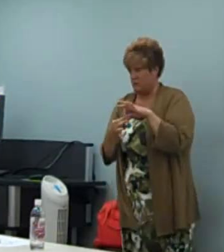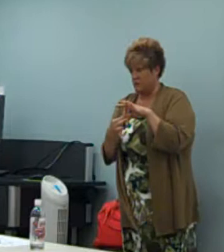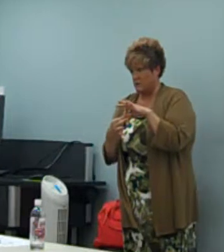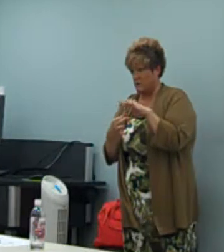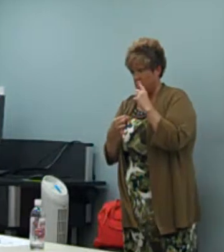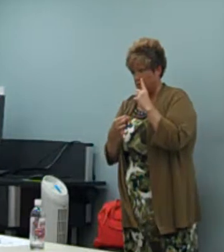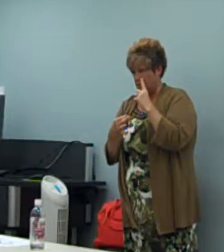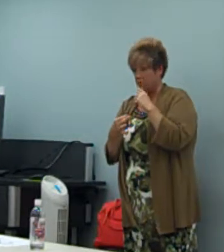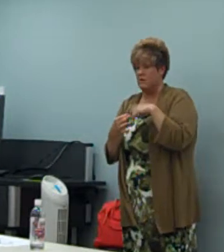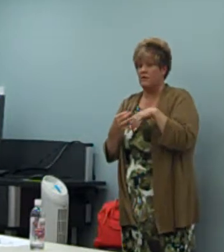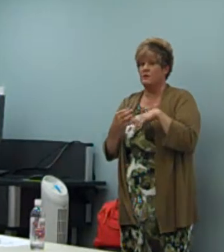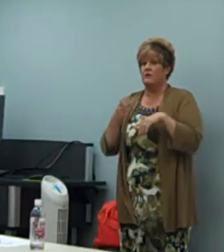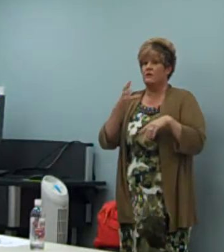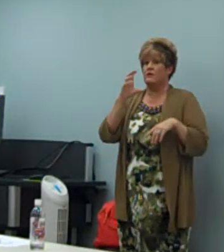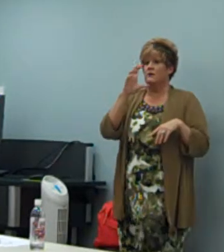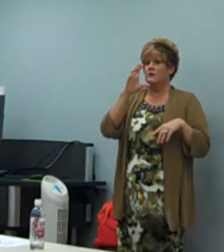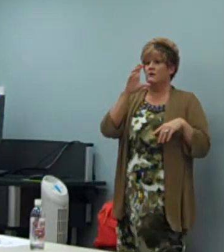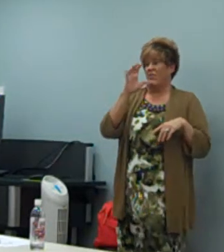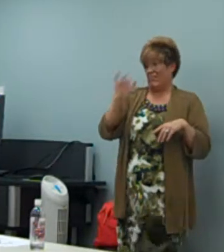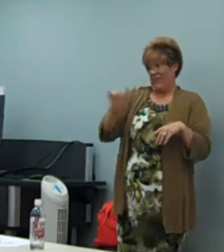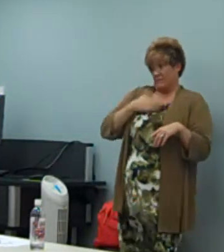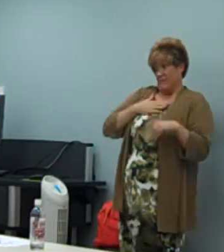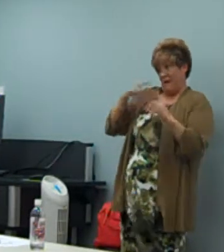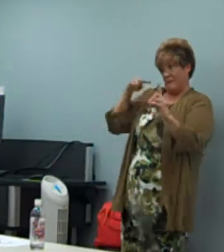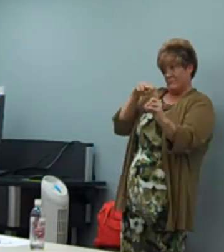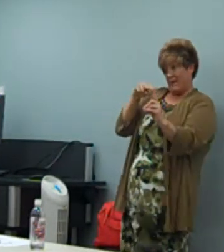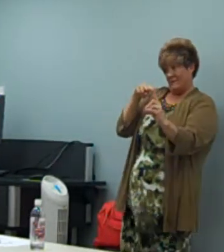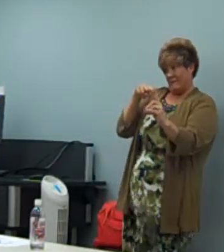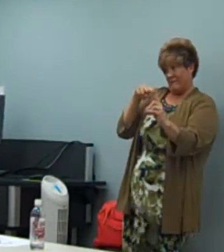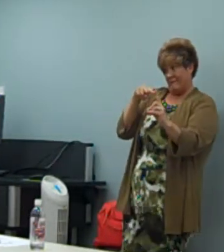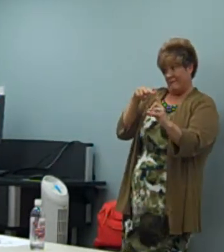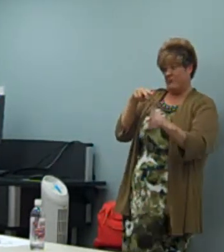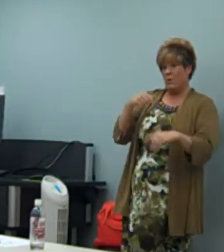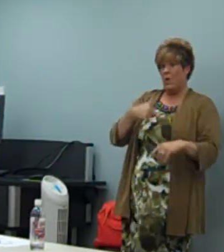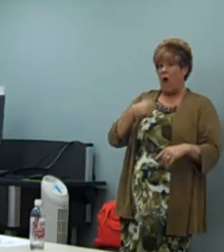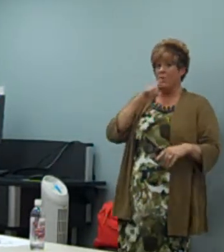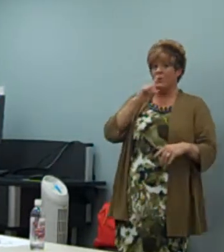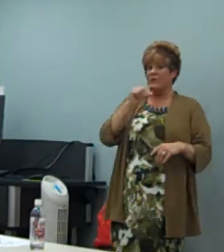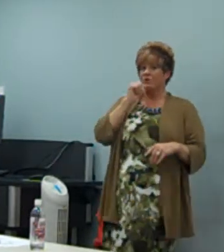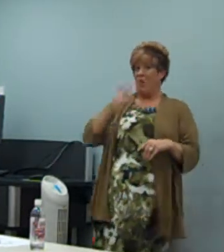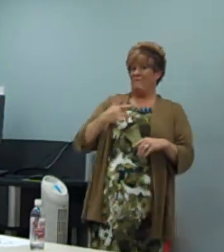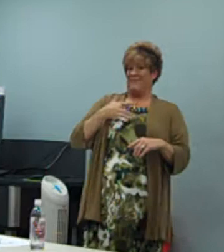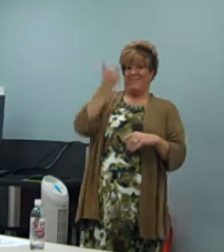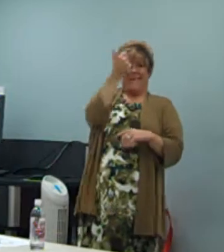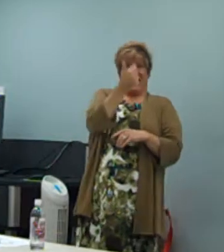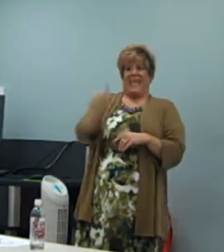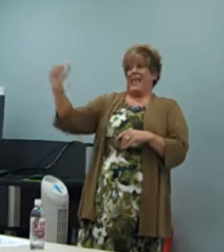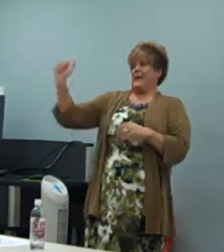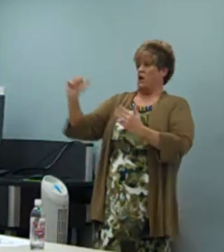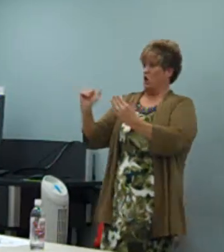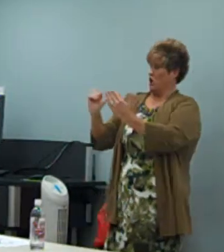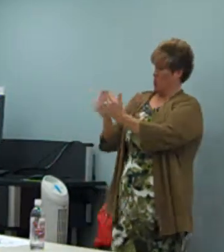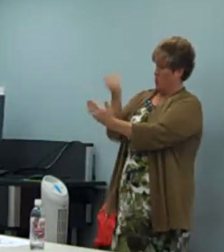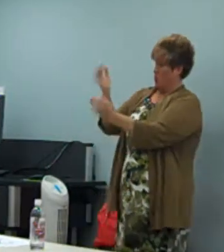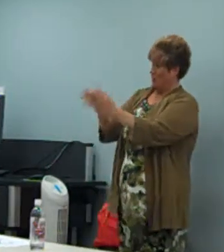And that we don't really, you know, take responsibility for our interpretations, and that we're not trained properly,